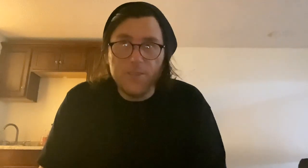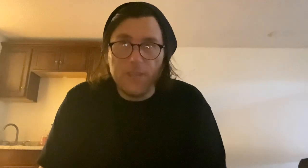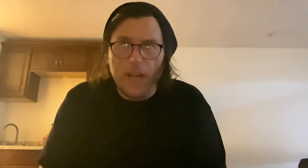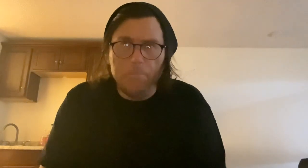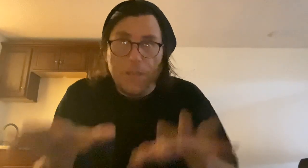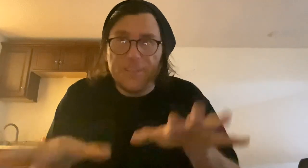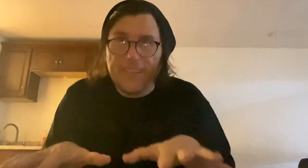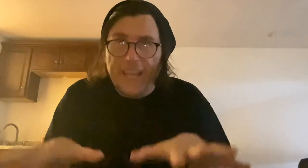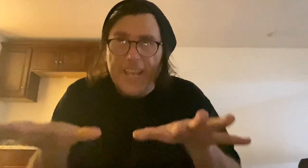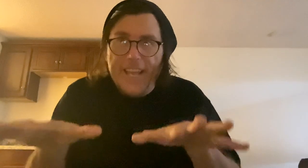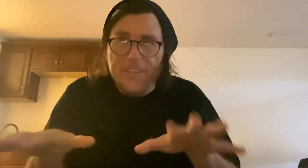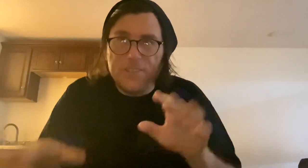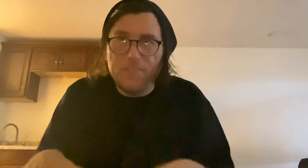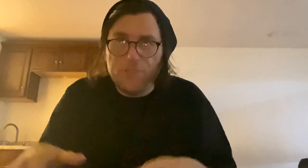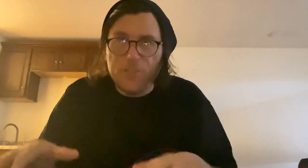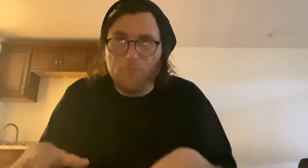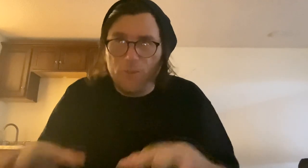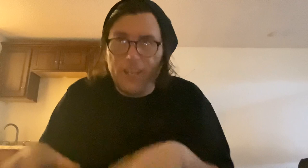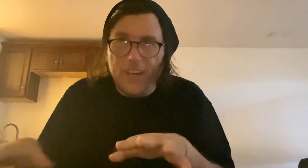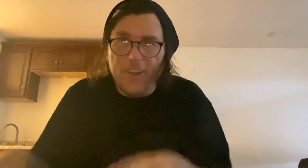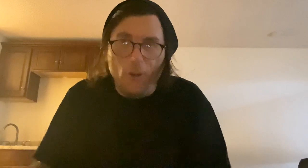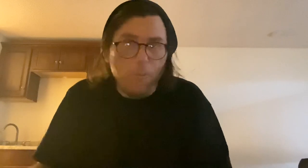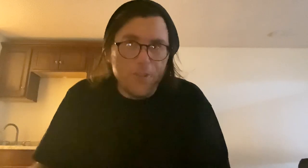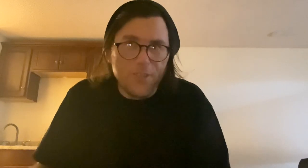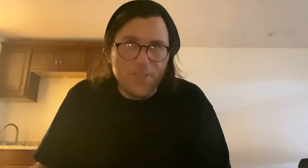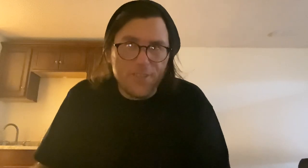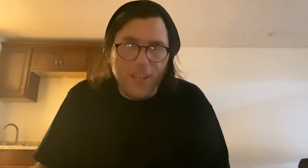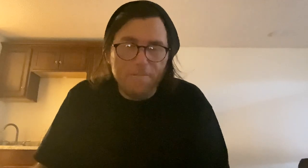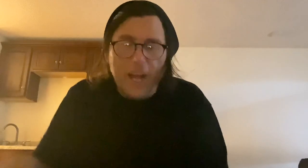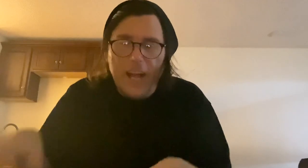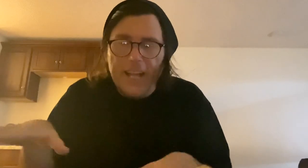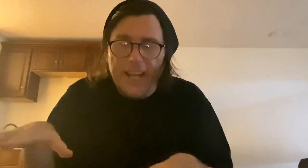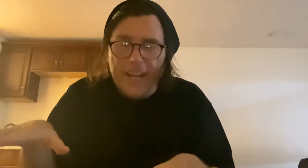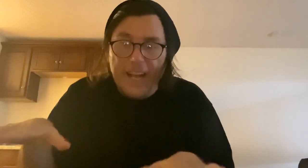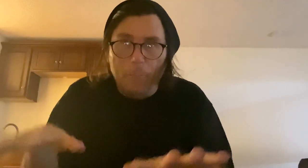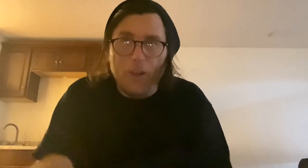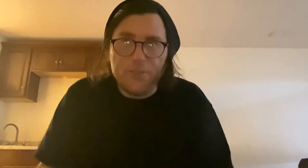Basically, instead of just working on art projects and stuff, I'm also